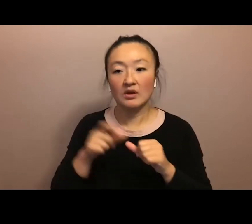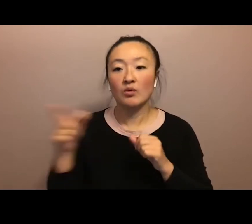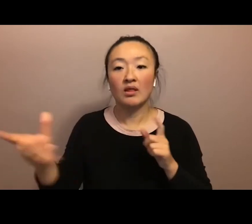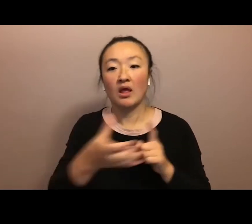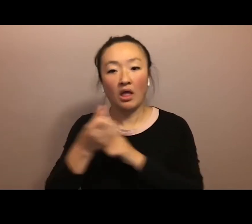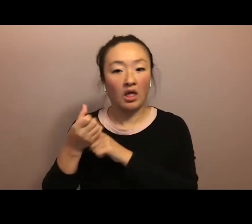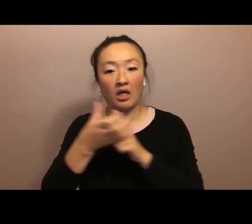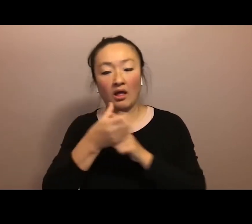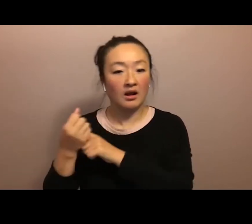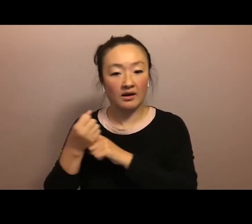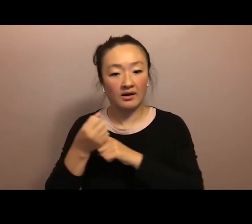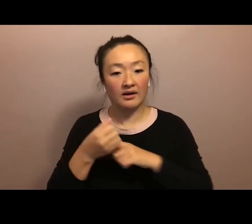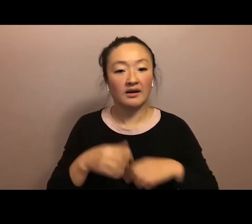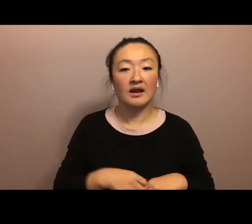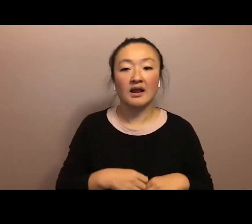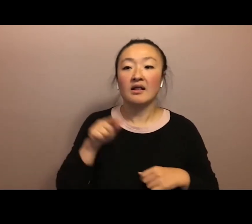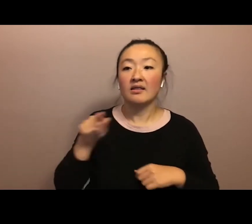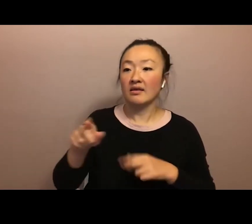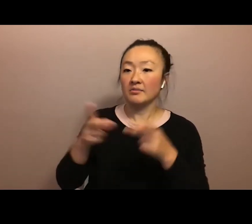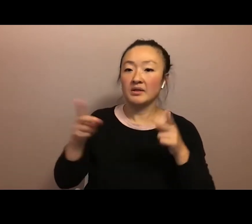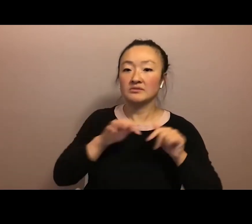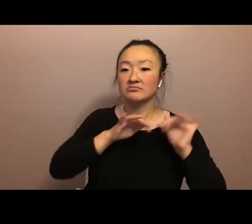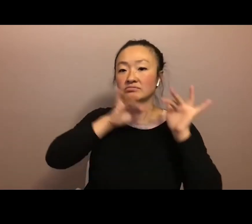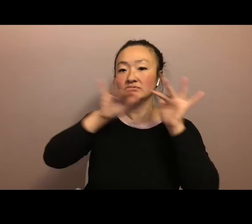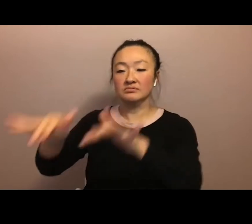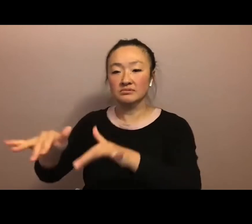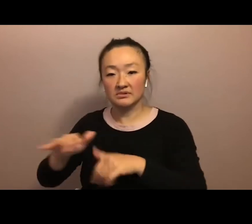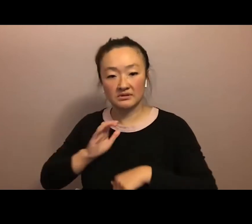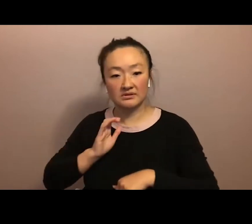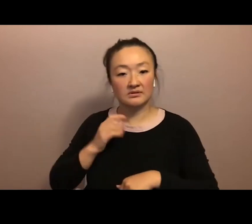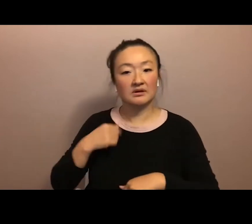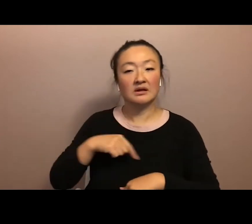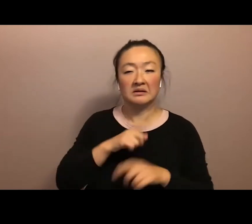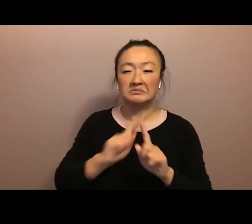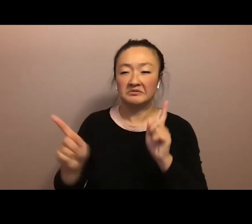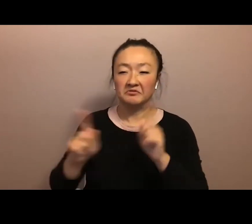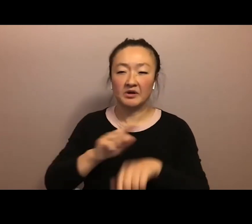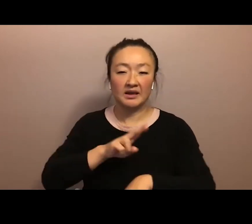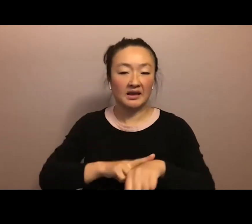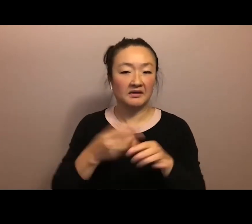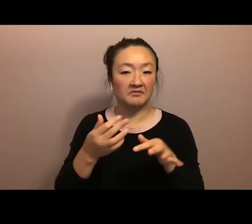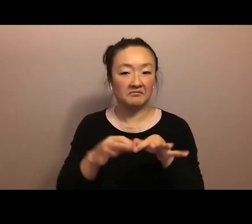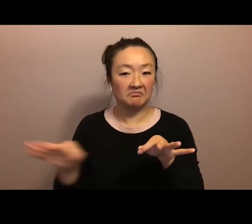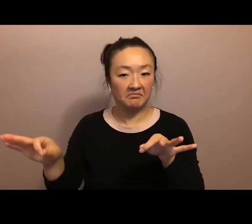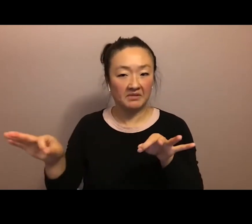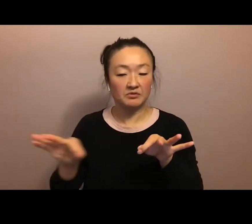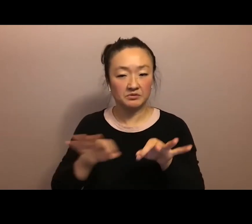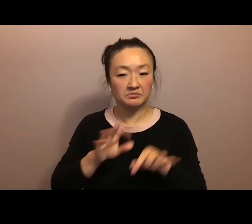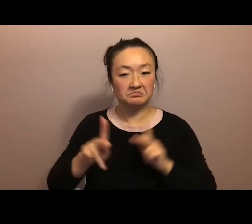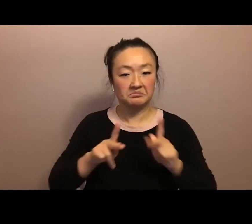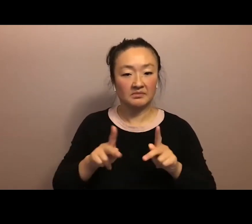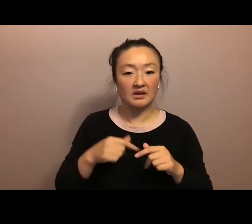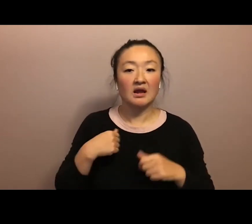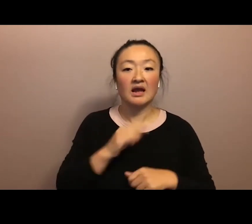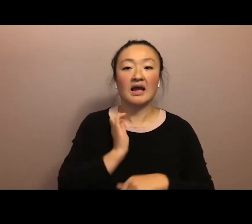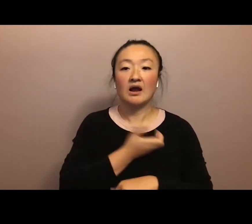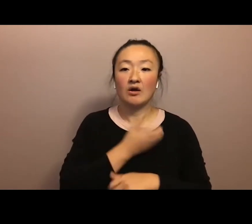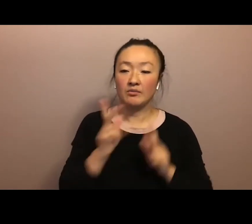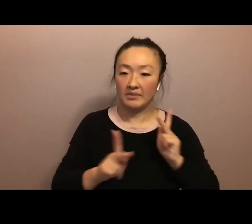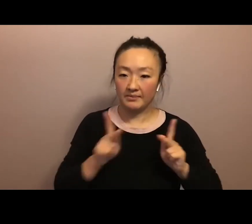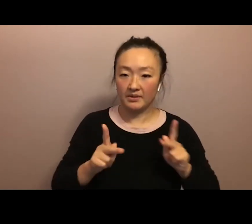with hundreds of mana wahine, supported by our kane and mahu at our backs, and again, our people controlled the road,